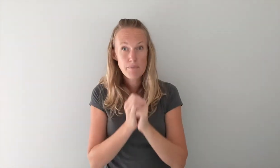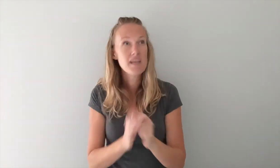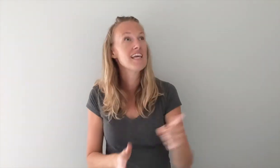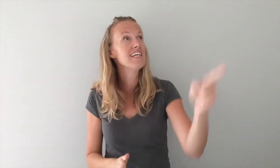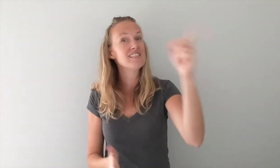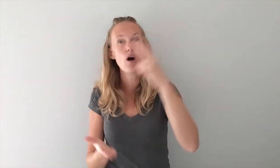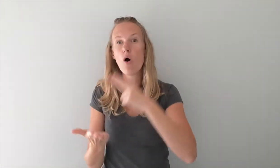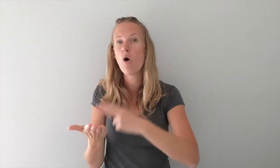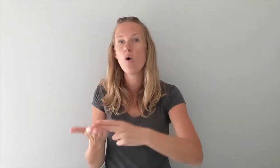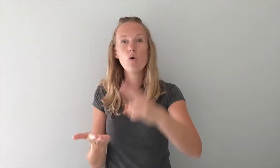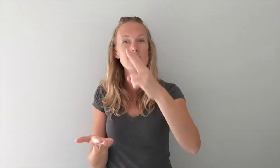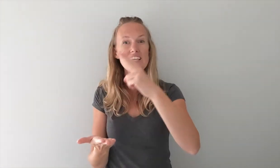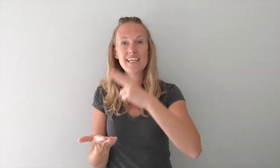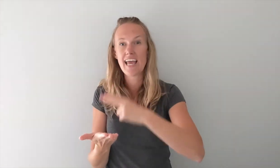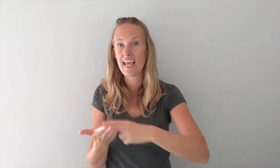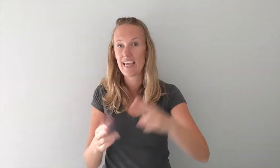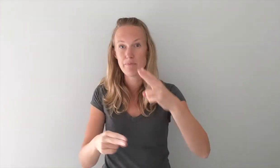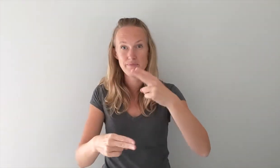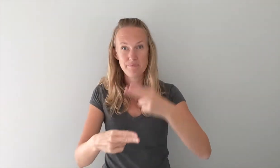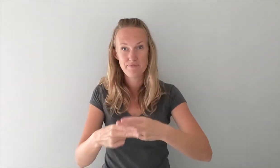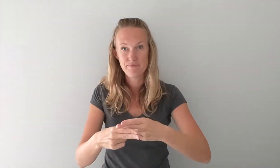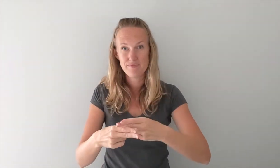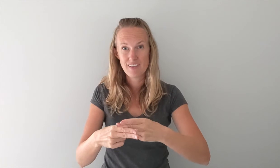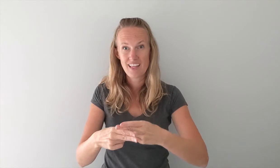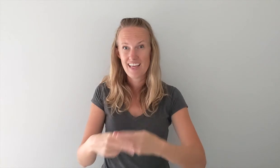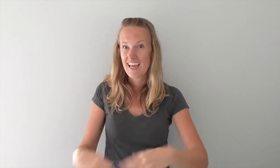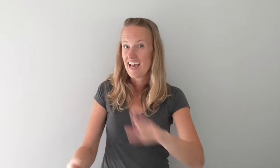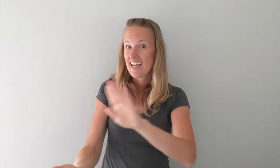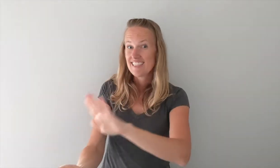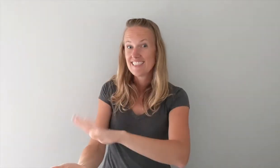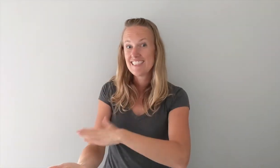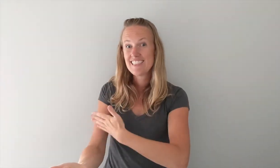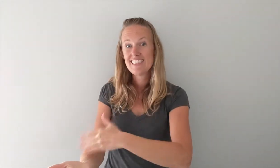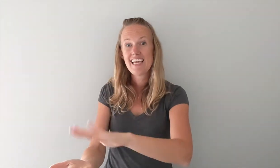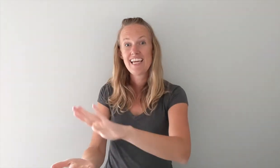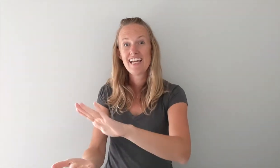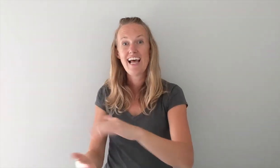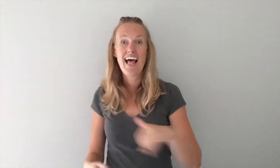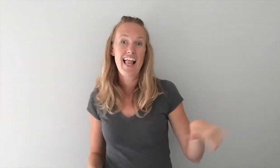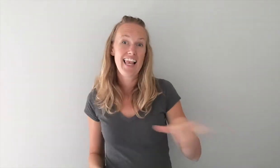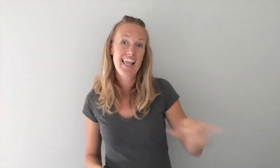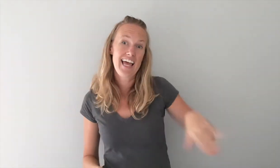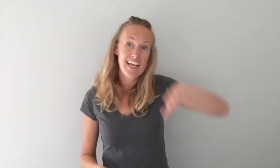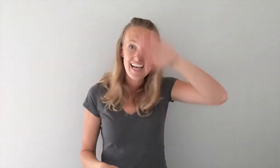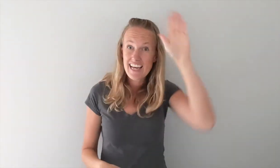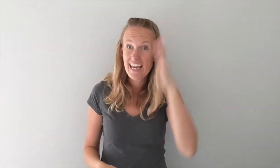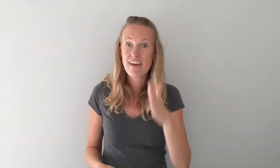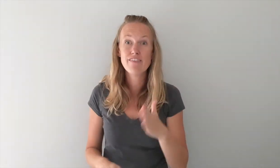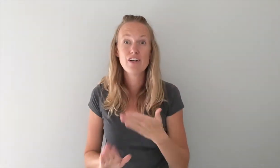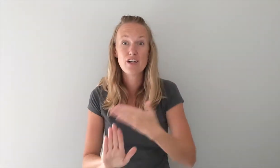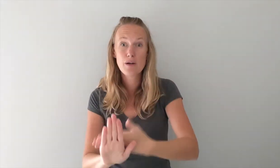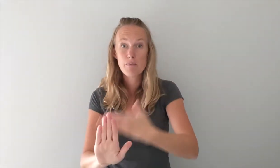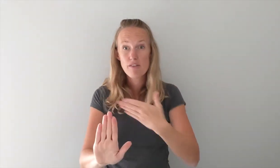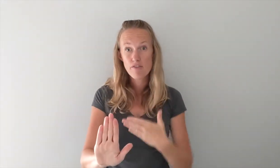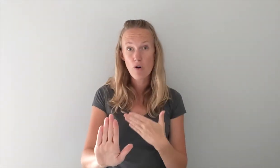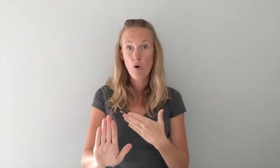his holy name name sing like never before